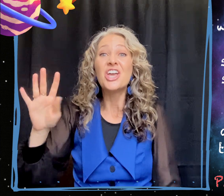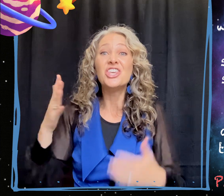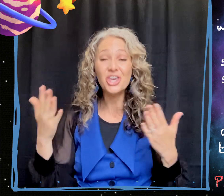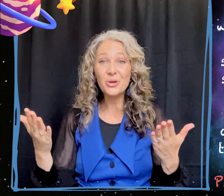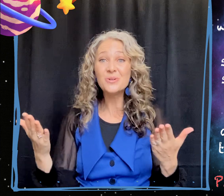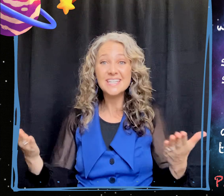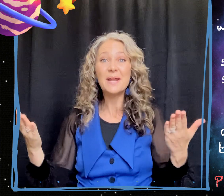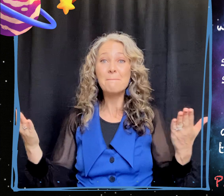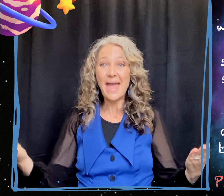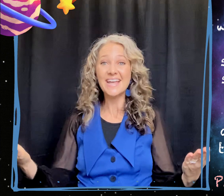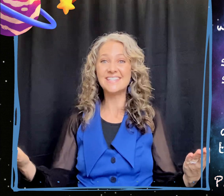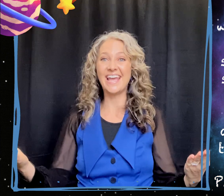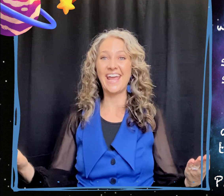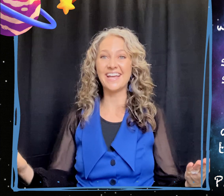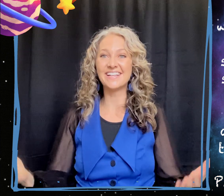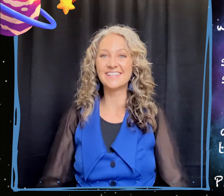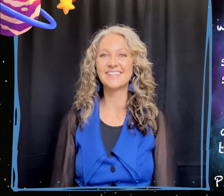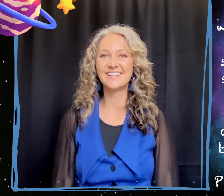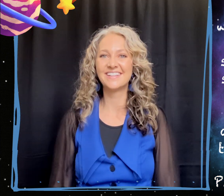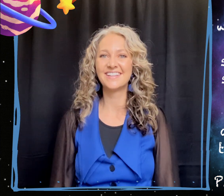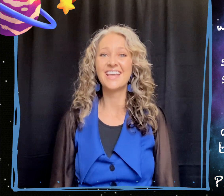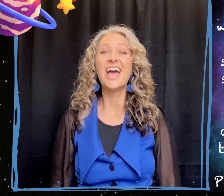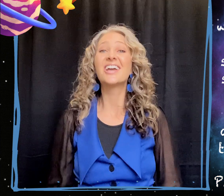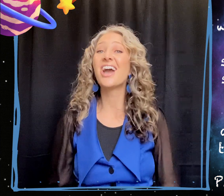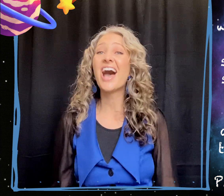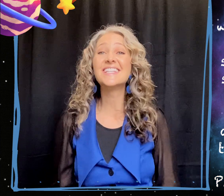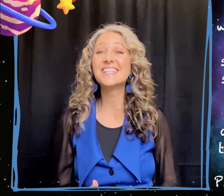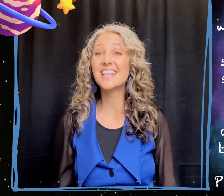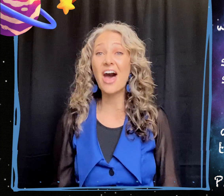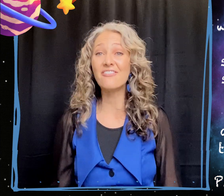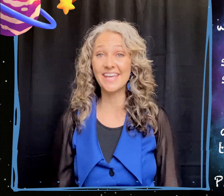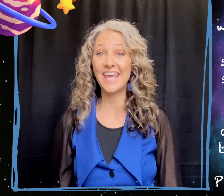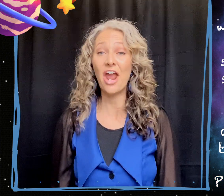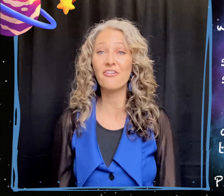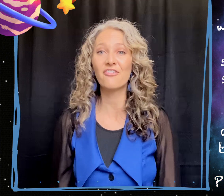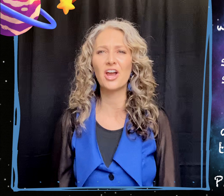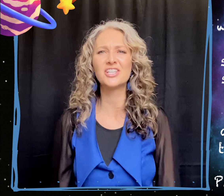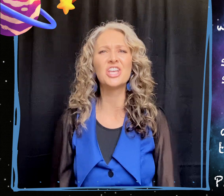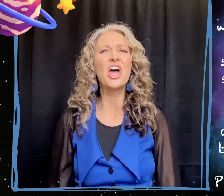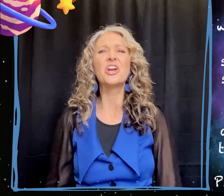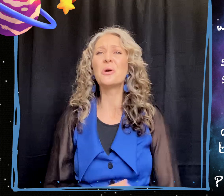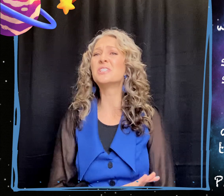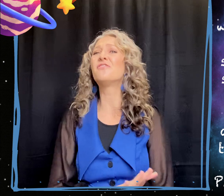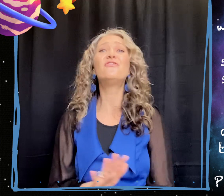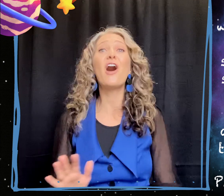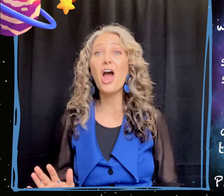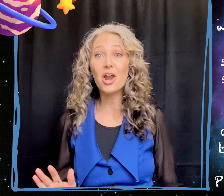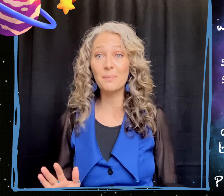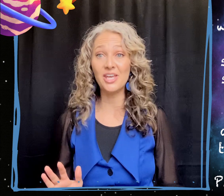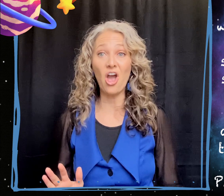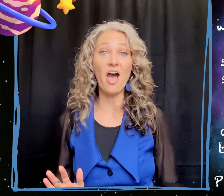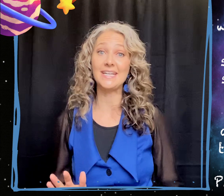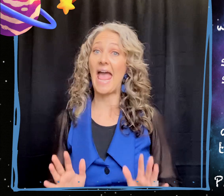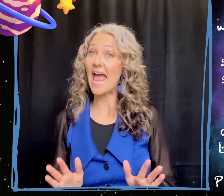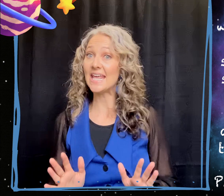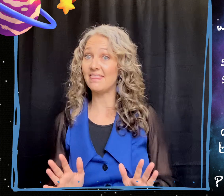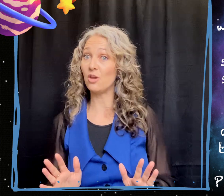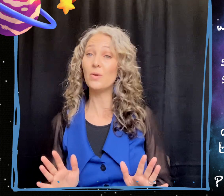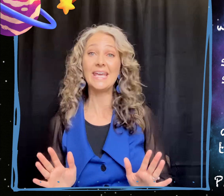You did amazing. God's love and care for us goes far beyond anything we